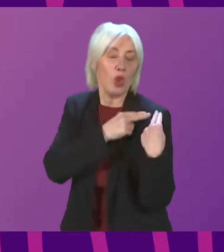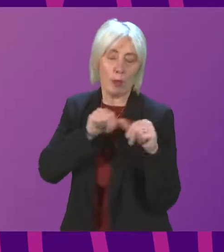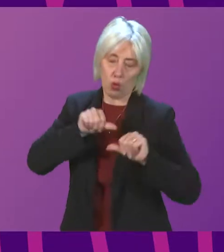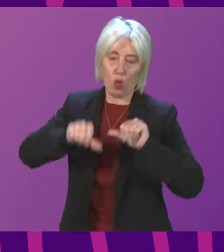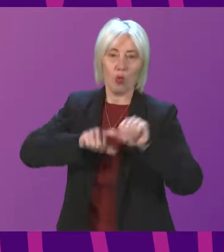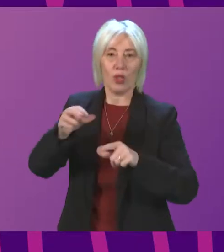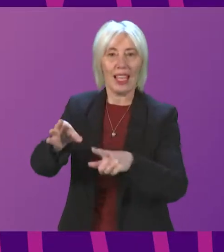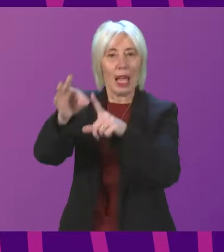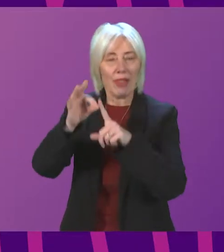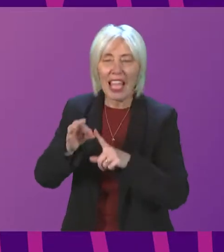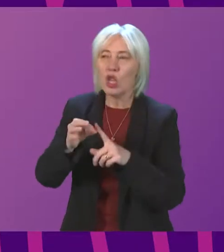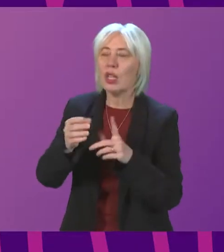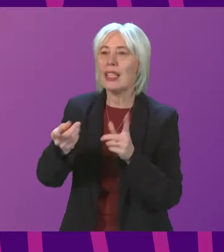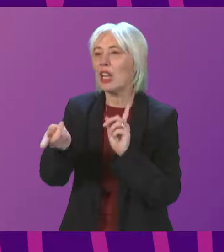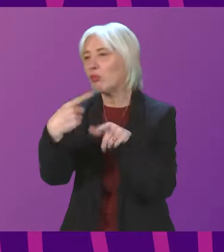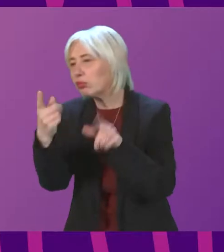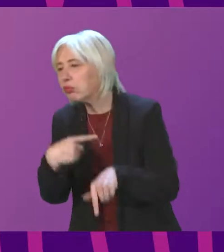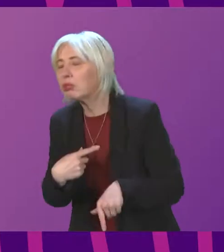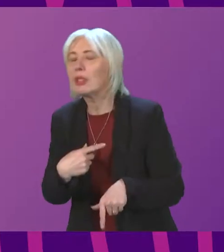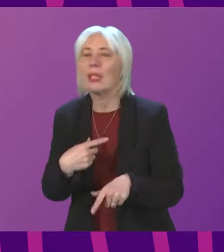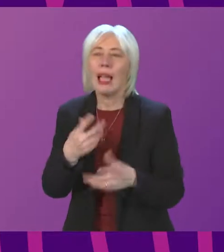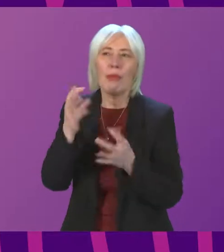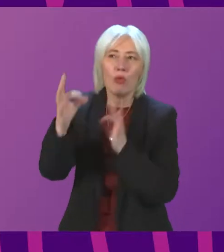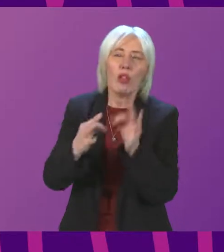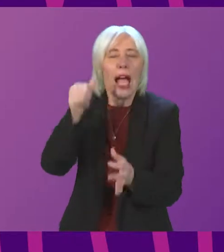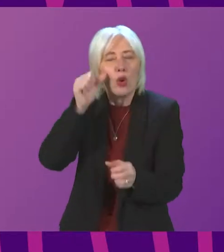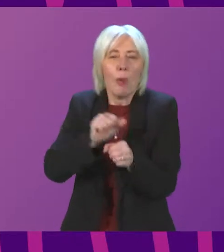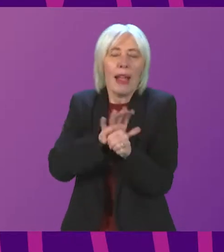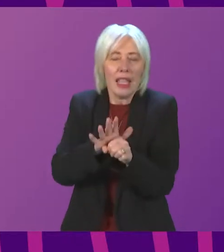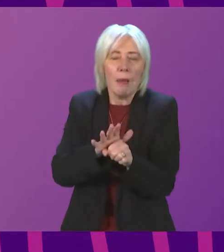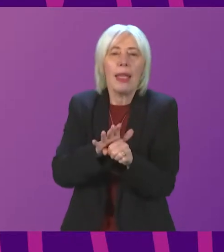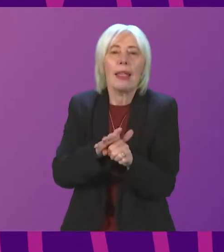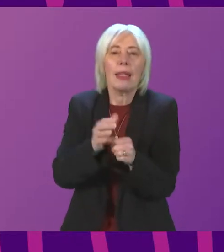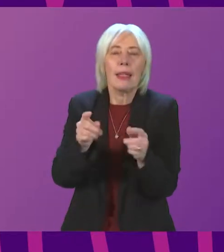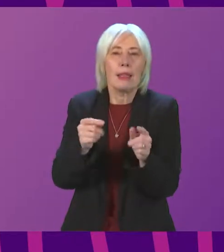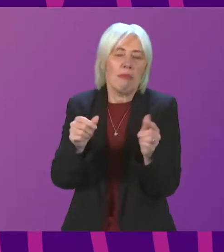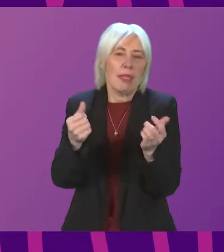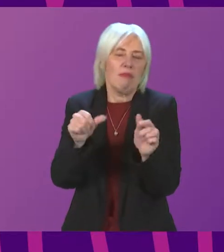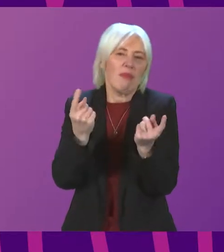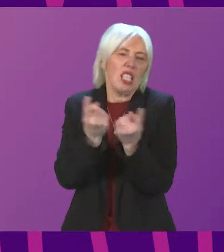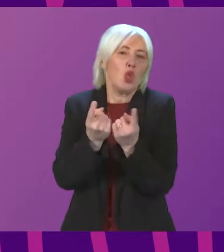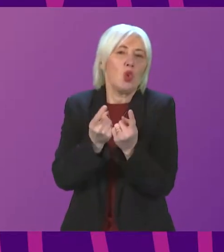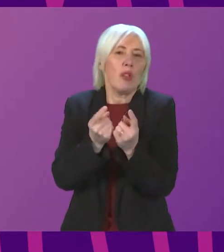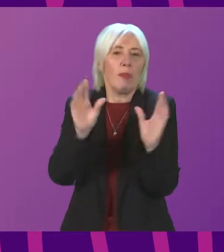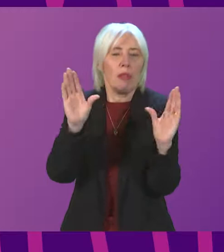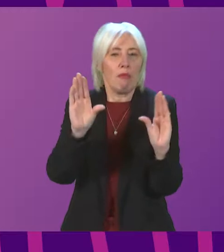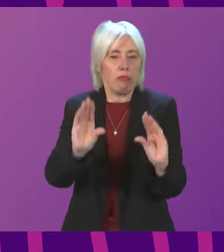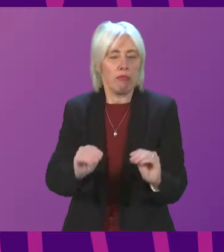for processing applications and responding to inquiries. I do accept that pandemic restrictions have now eased and that has impacted on our approach